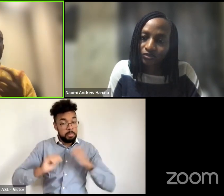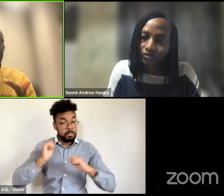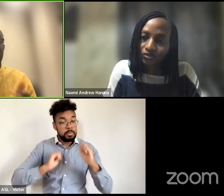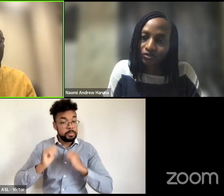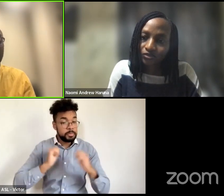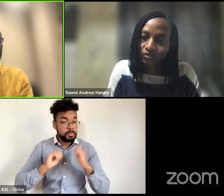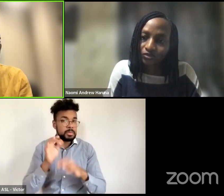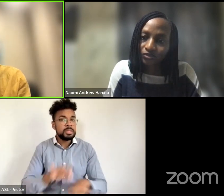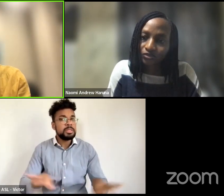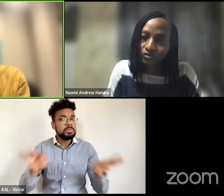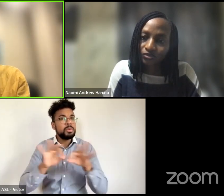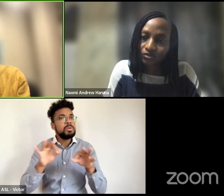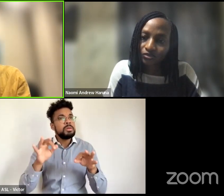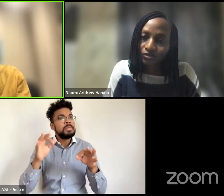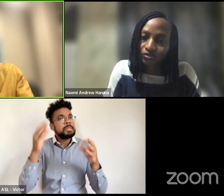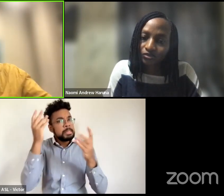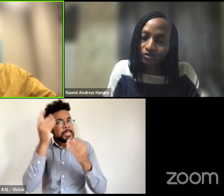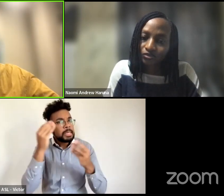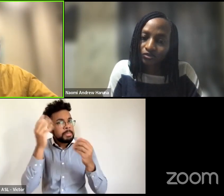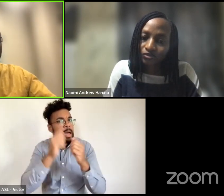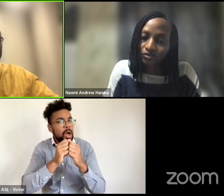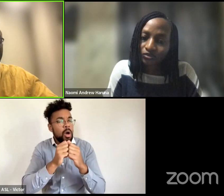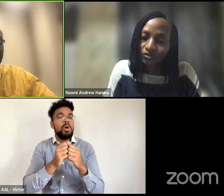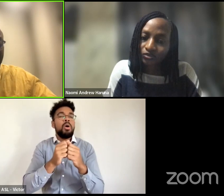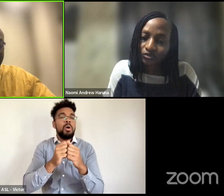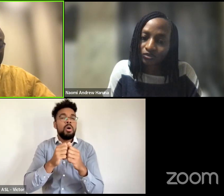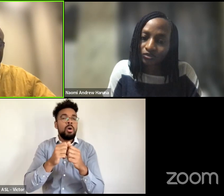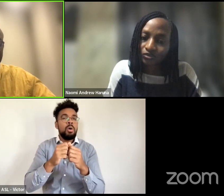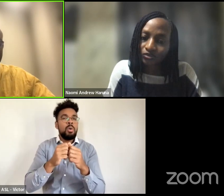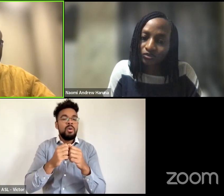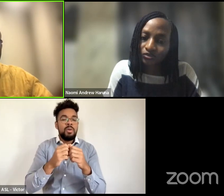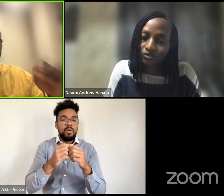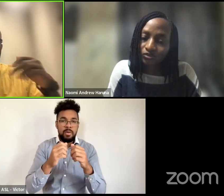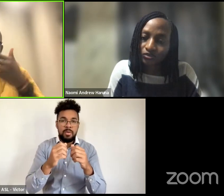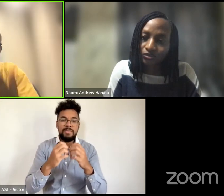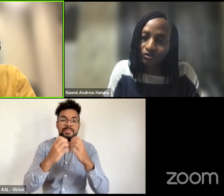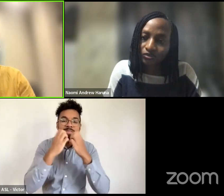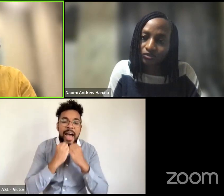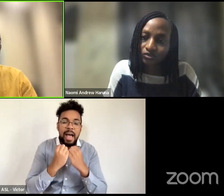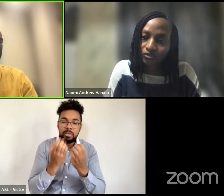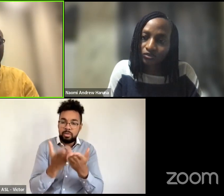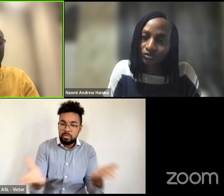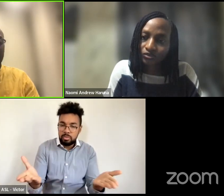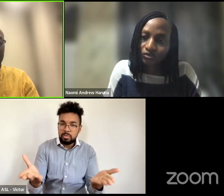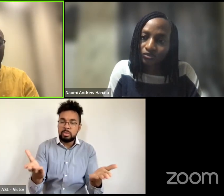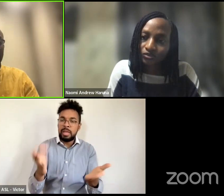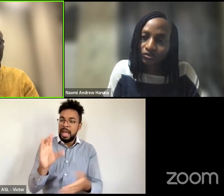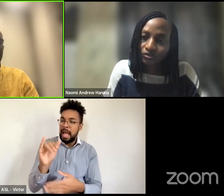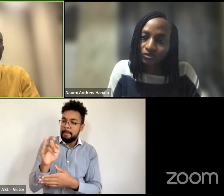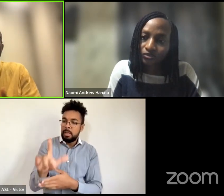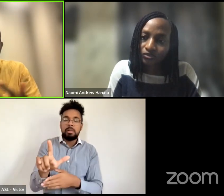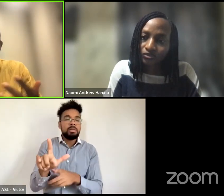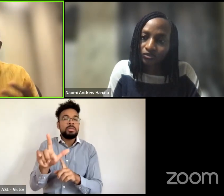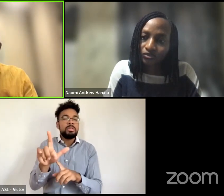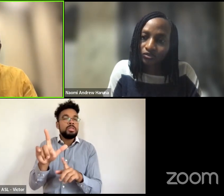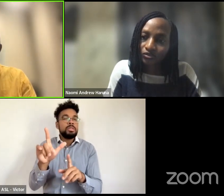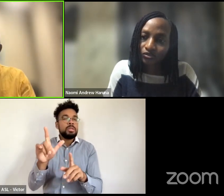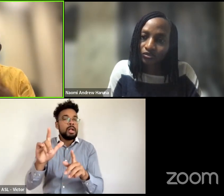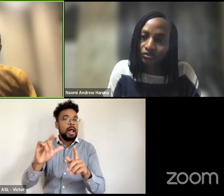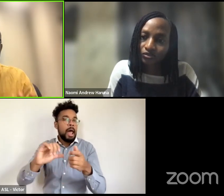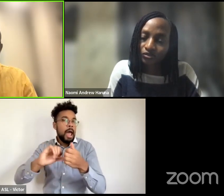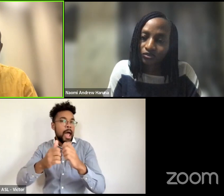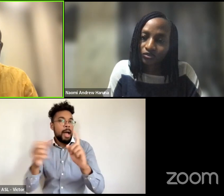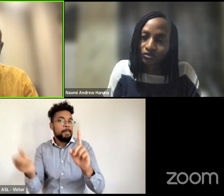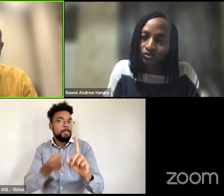that the role of capital the role of finance in um addressing